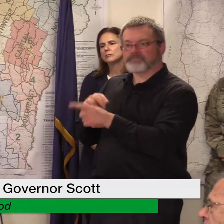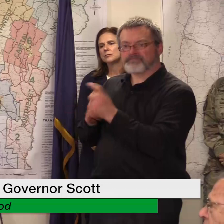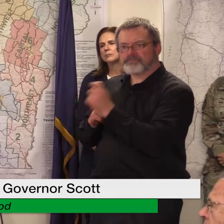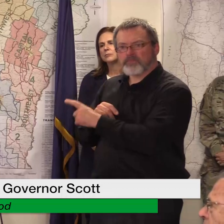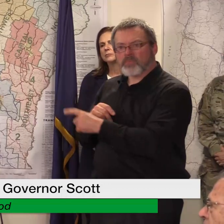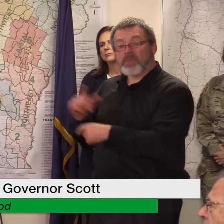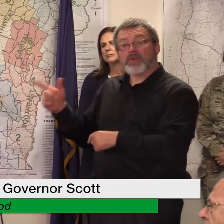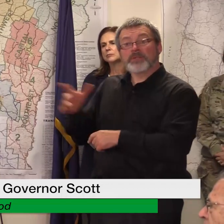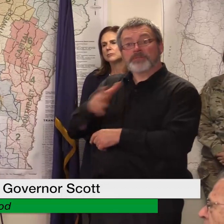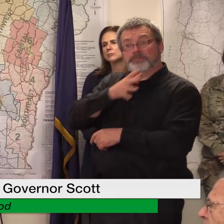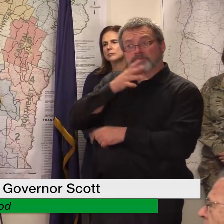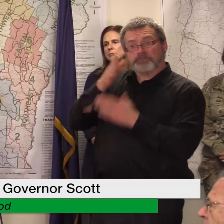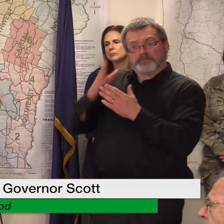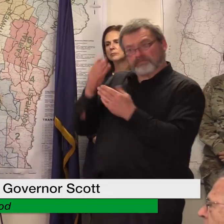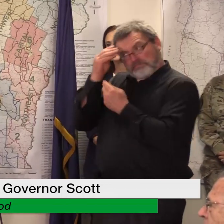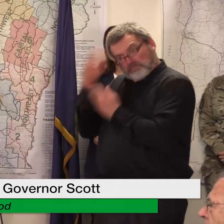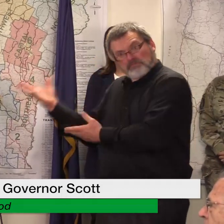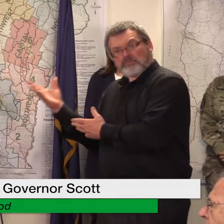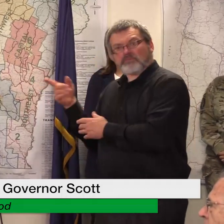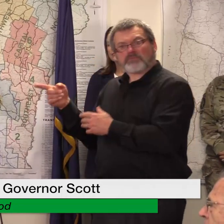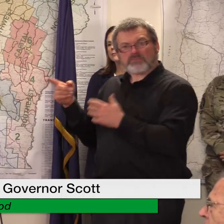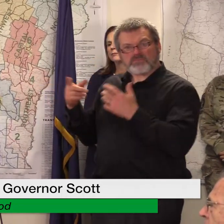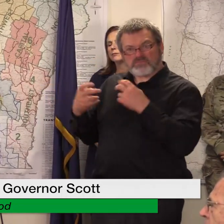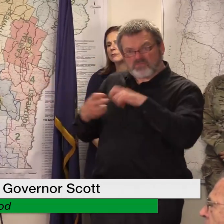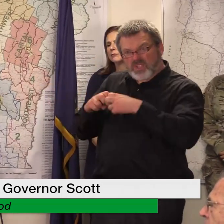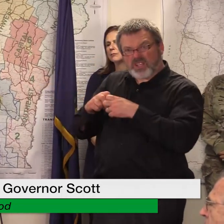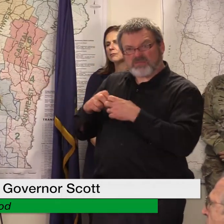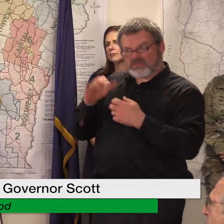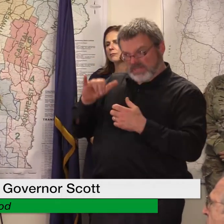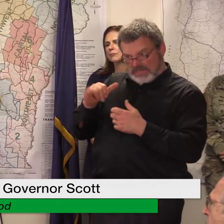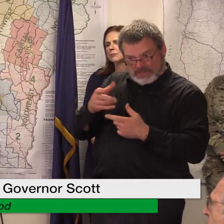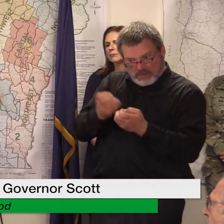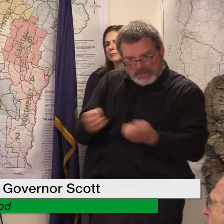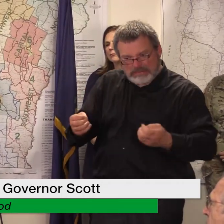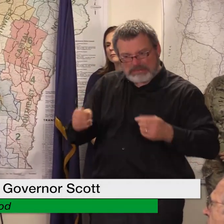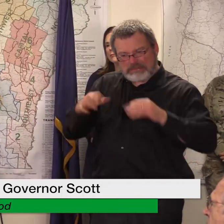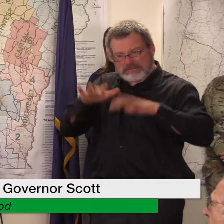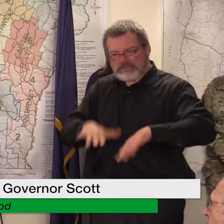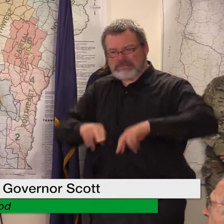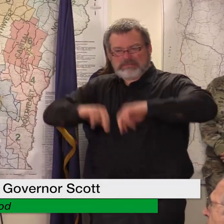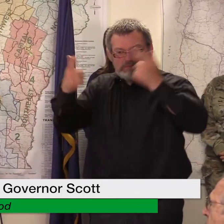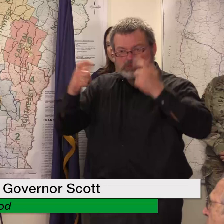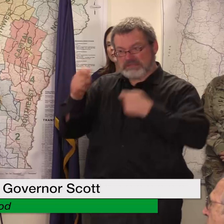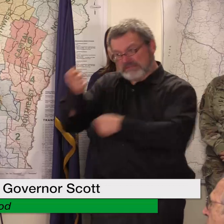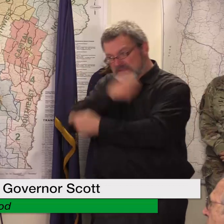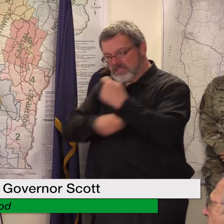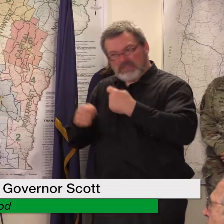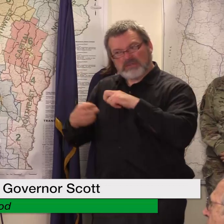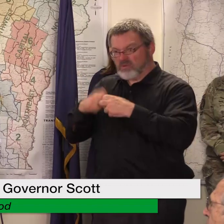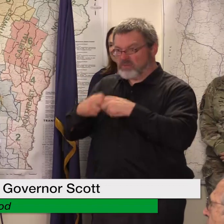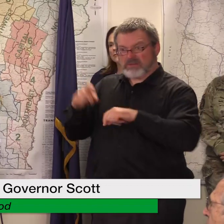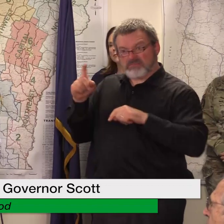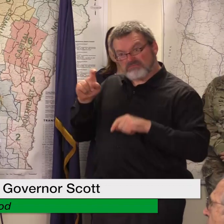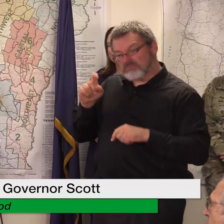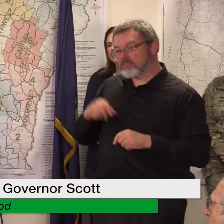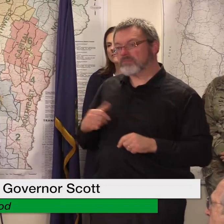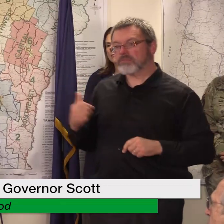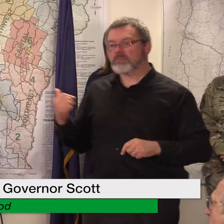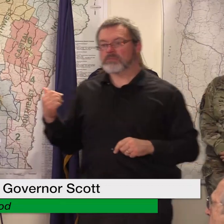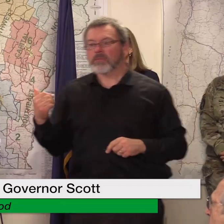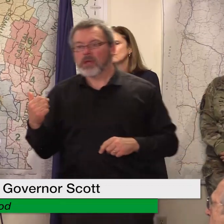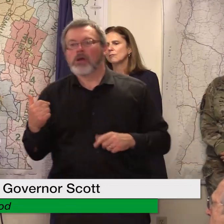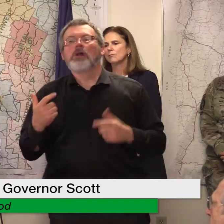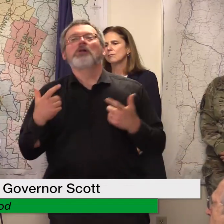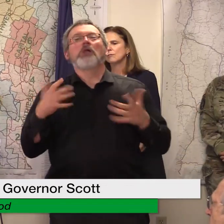their equipment repaired um there are some cases where yes i talked with a farmer in